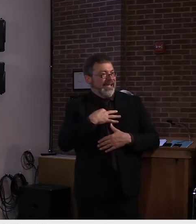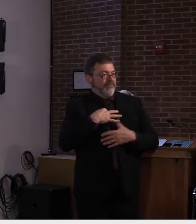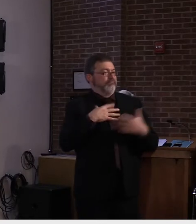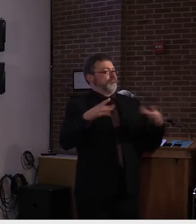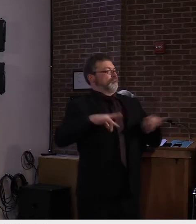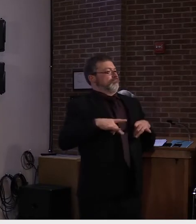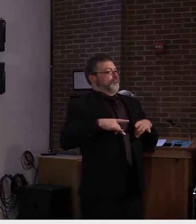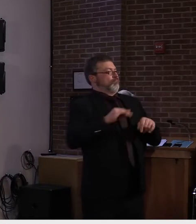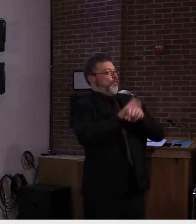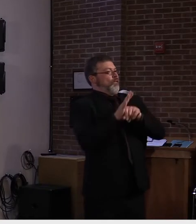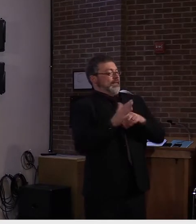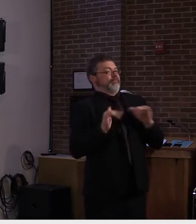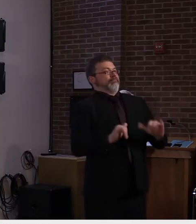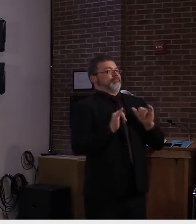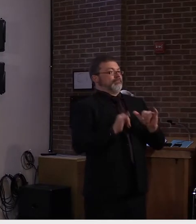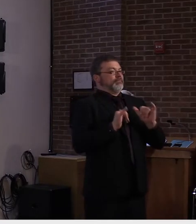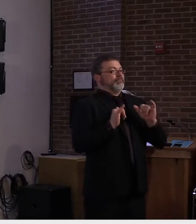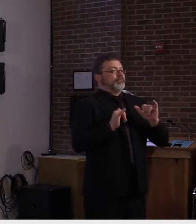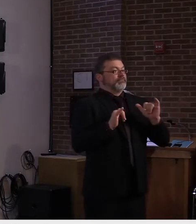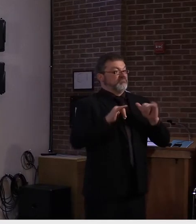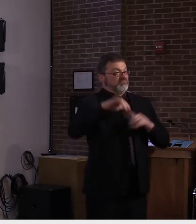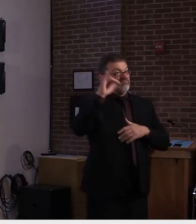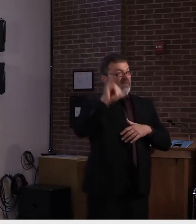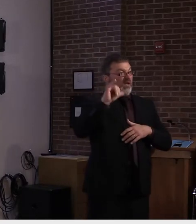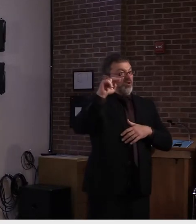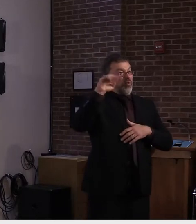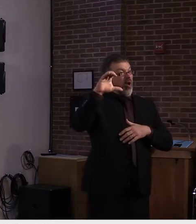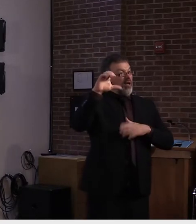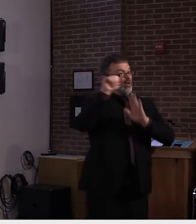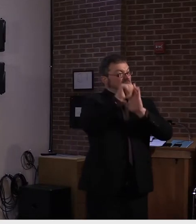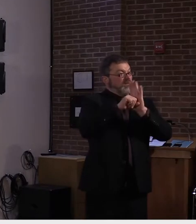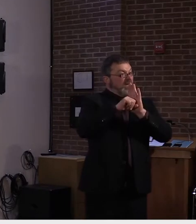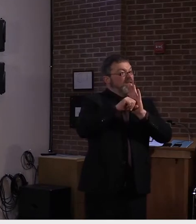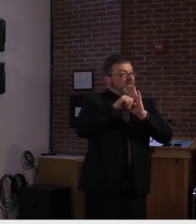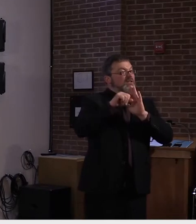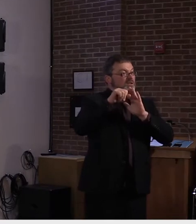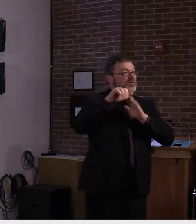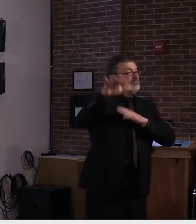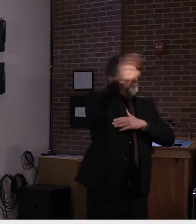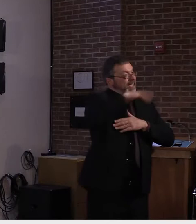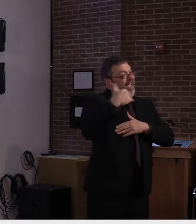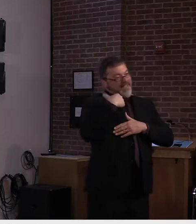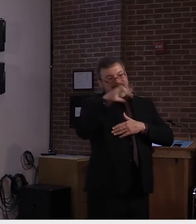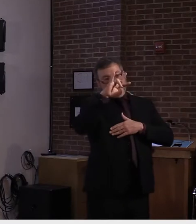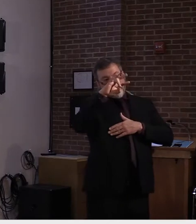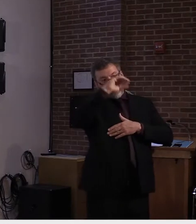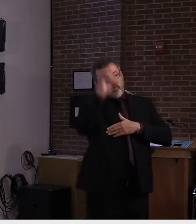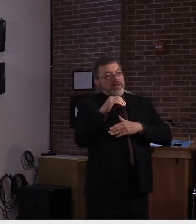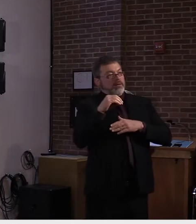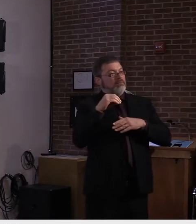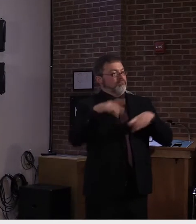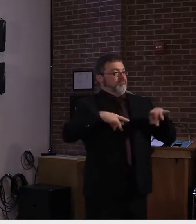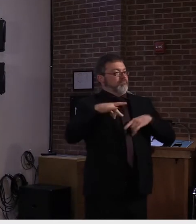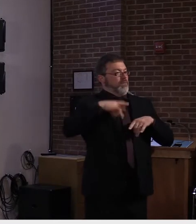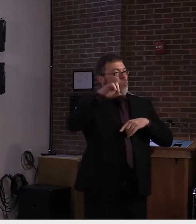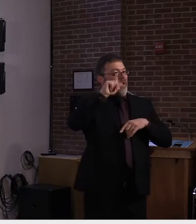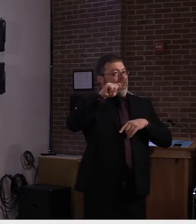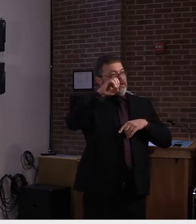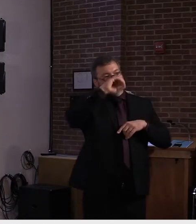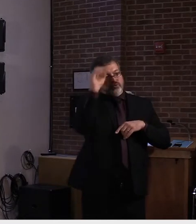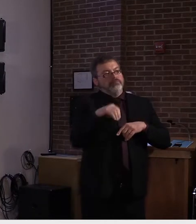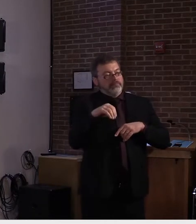positivity rate at this time is in the 7% range. Now, keep in mind that unlike